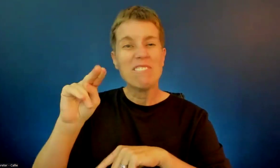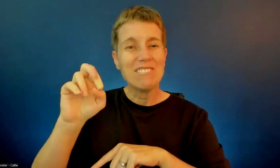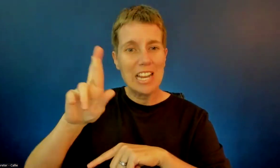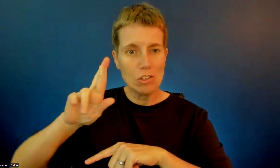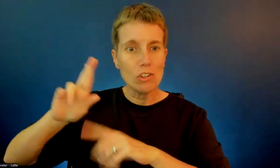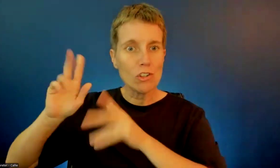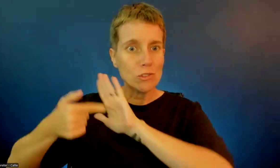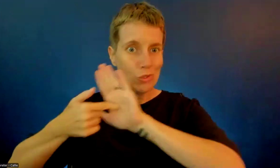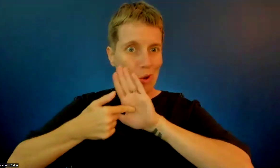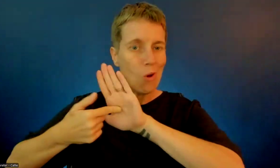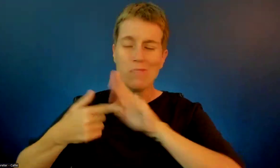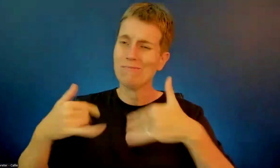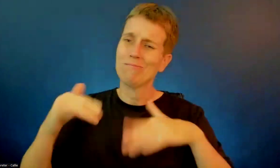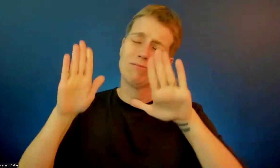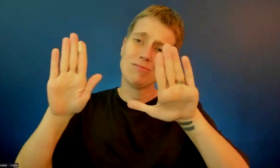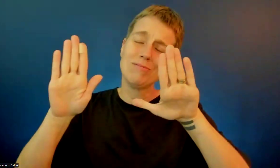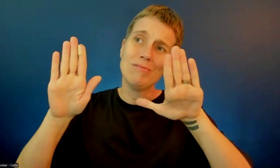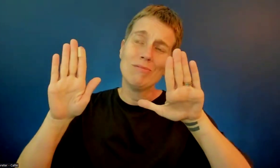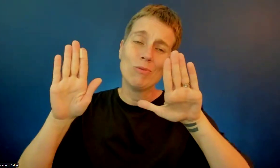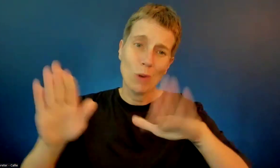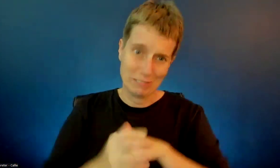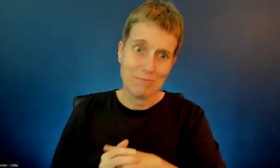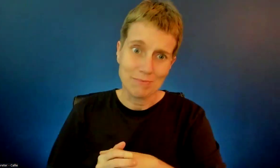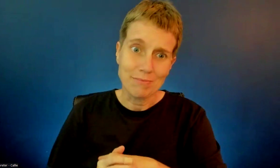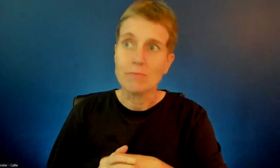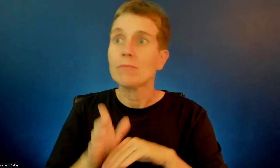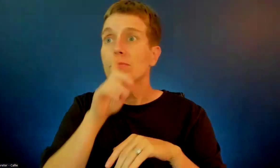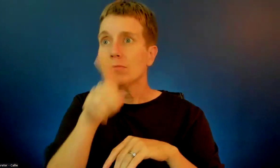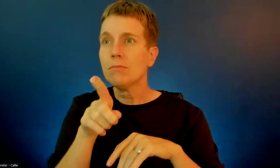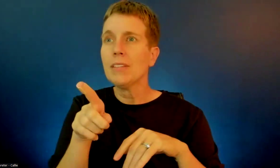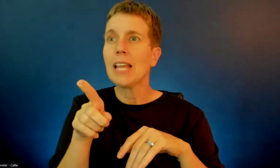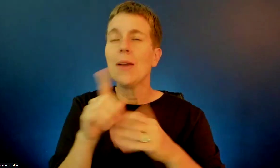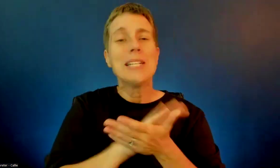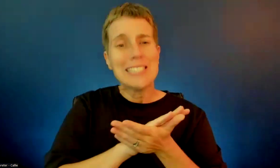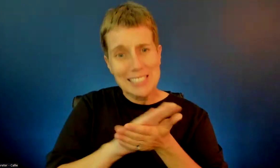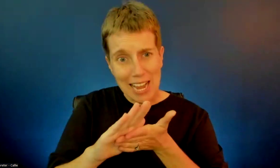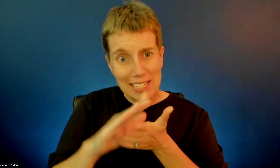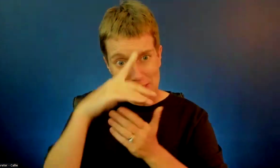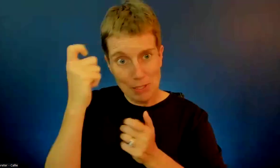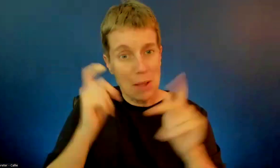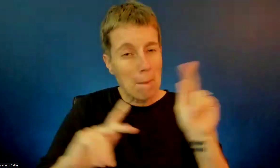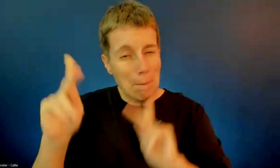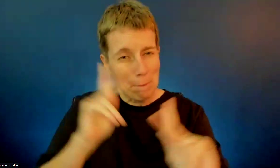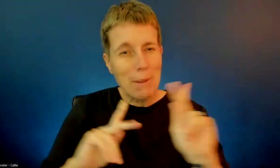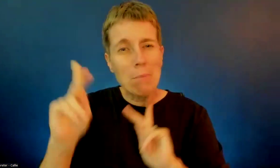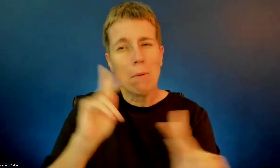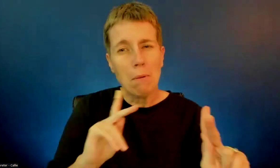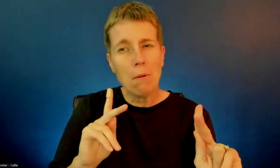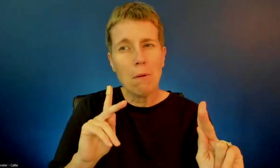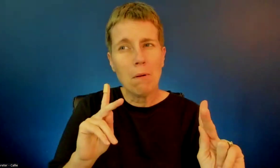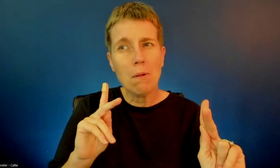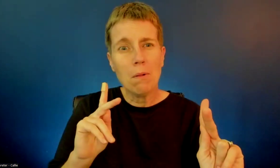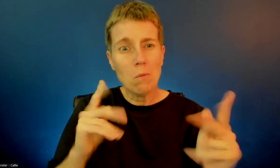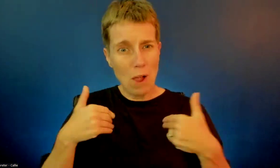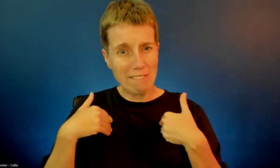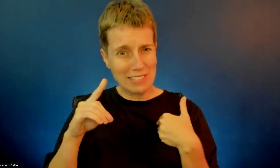The nice thing about it was people with disabilities frequently forget that we live in community. It's hard for us to gather